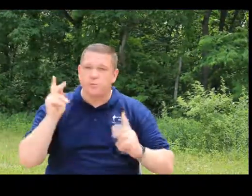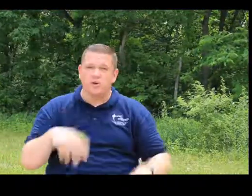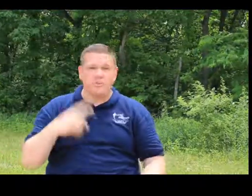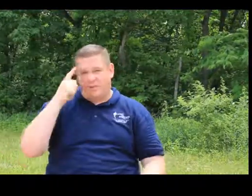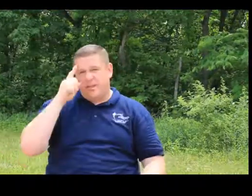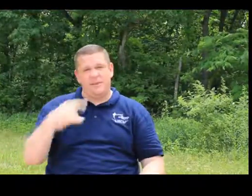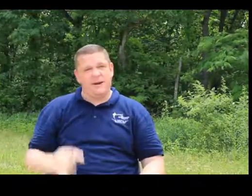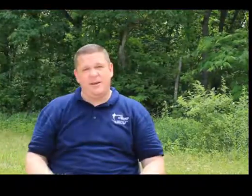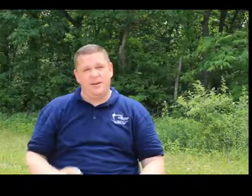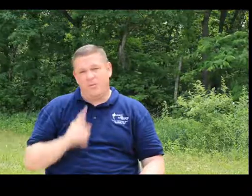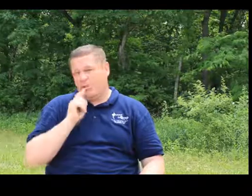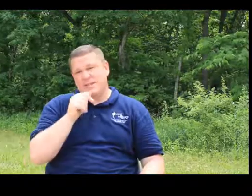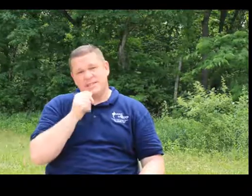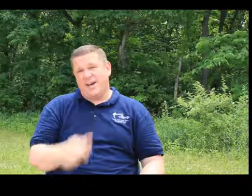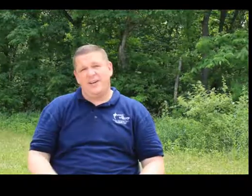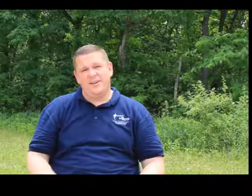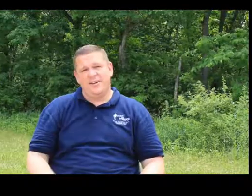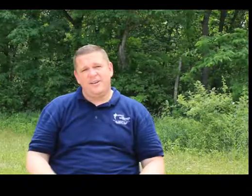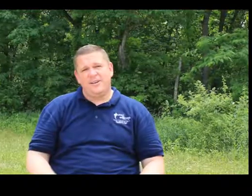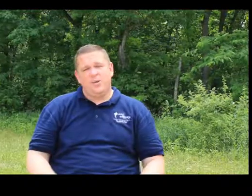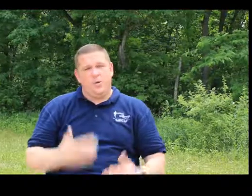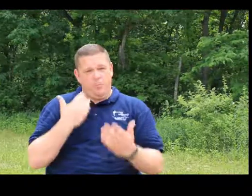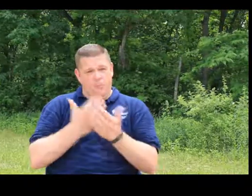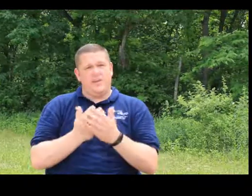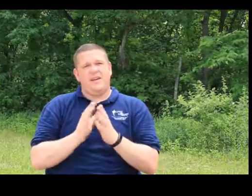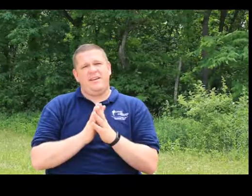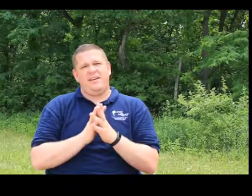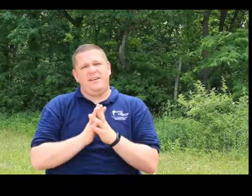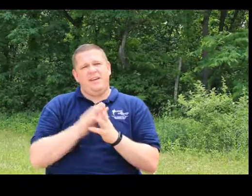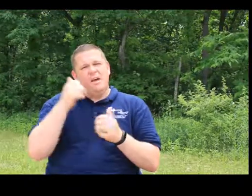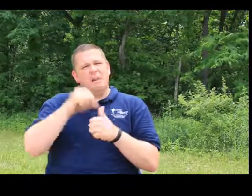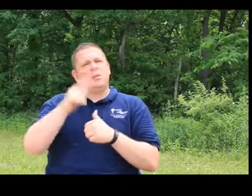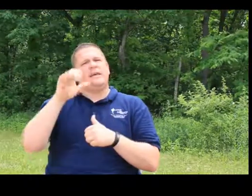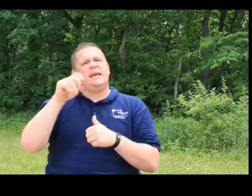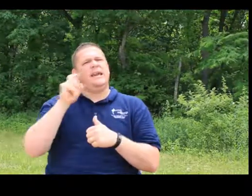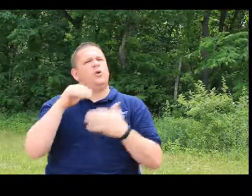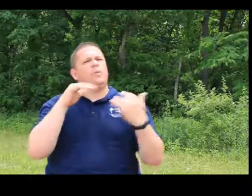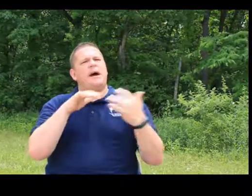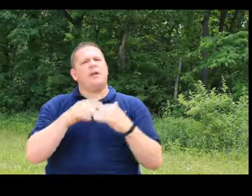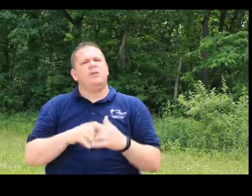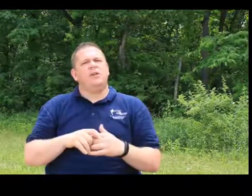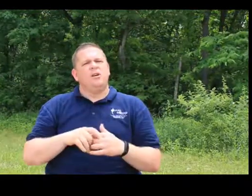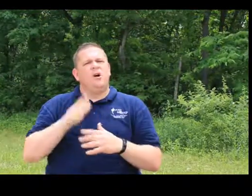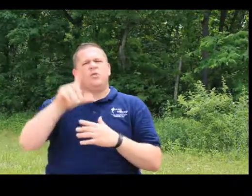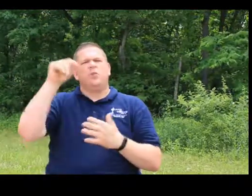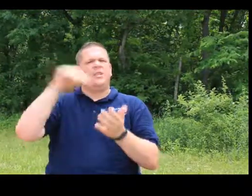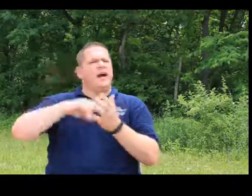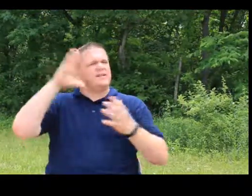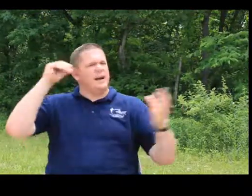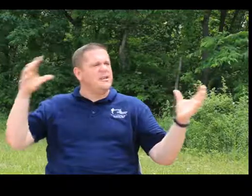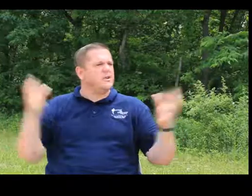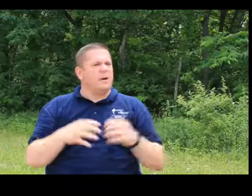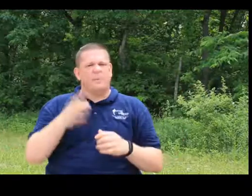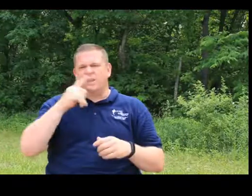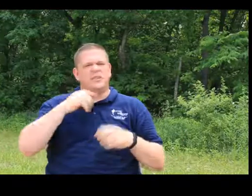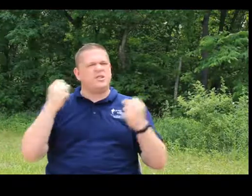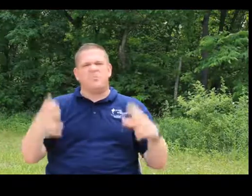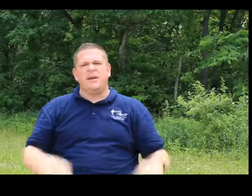person, you think about it. Really, He's not. You want proof of that? Remember when Gideon had to go to battle? Over 20,000 guys showed up. God said, that's too many.